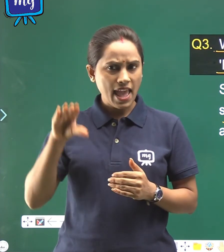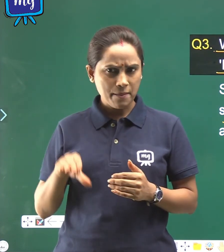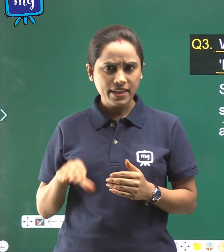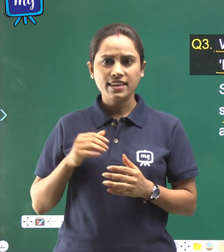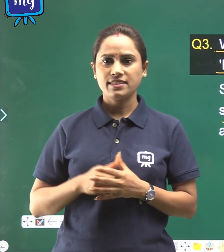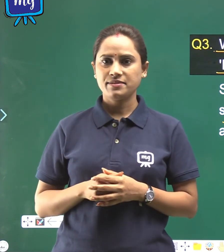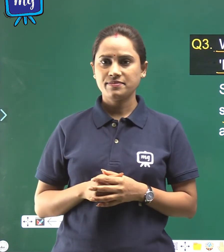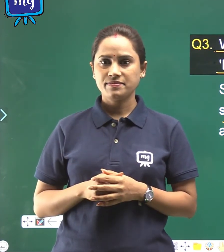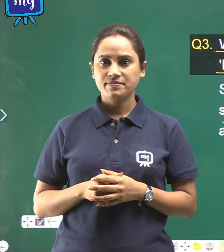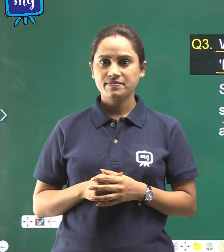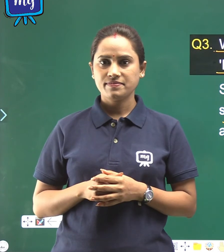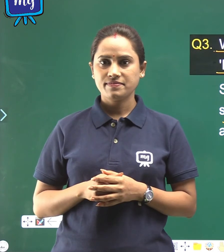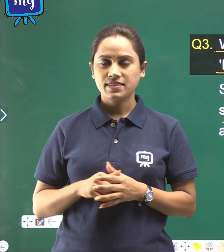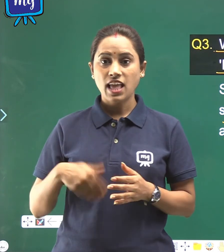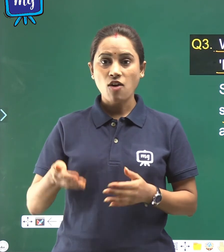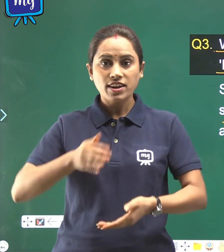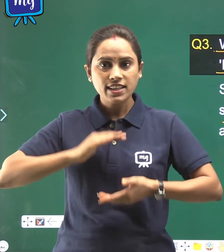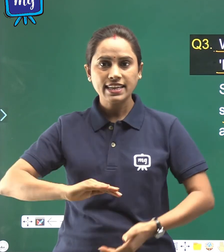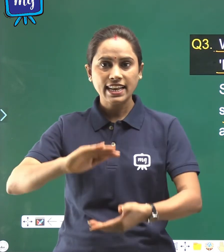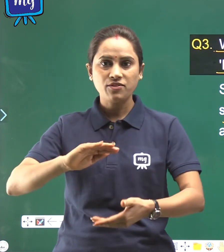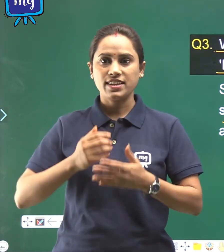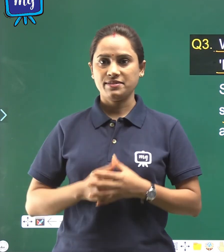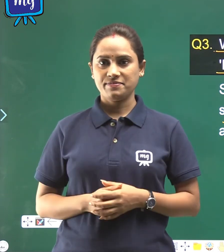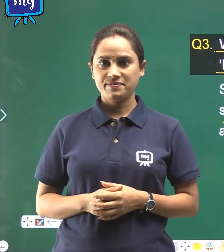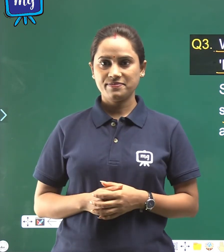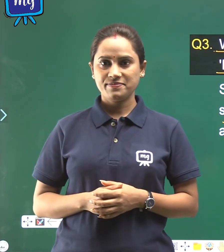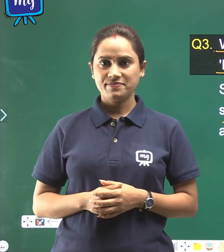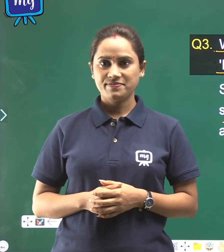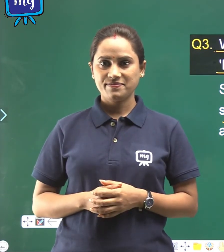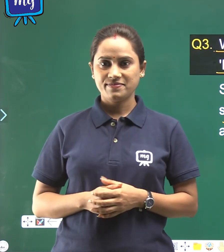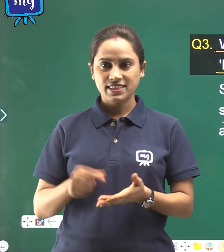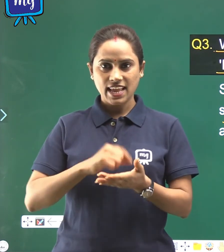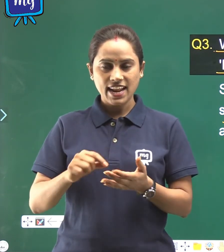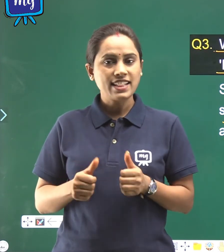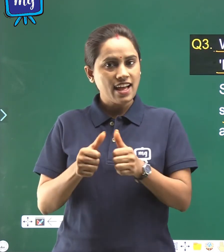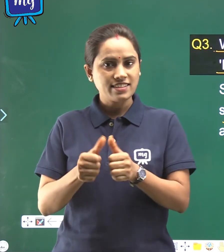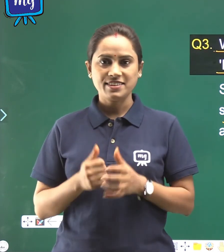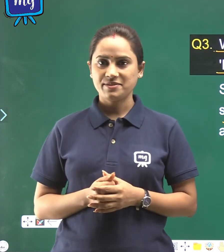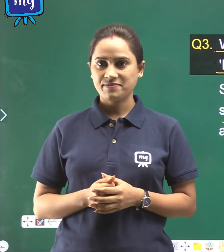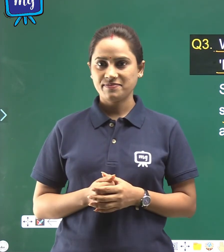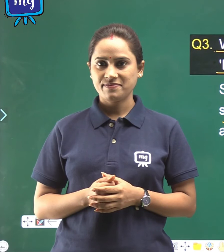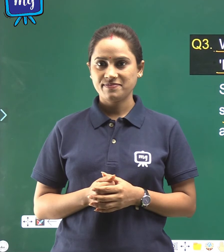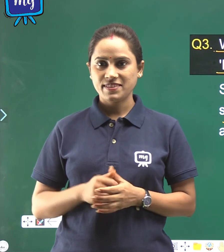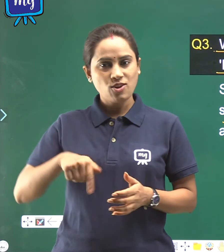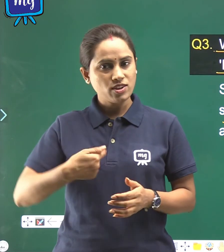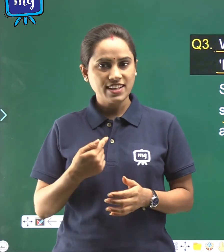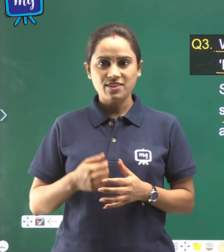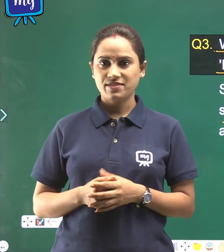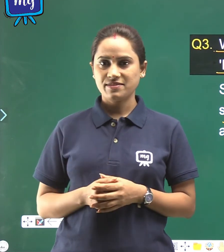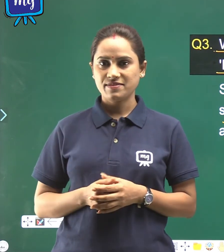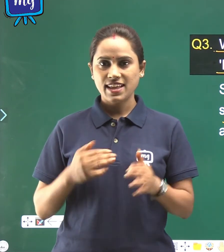after the delivery. Write the answer yourself